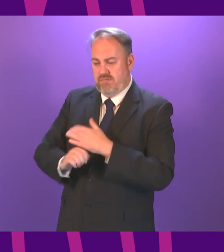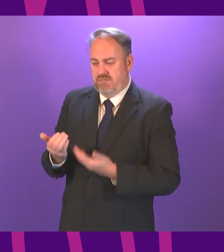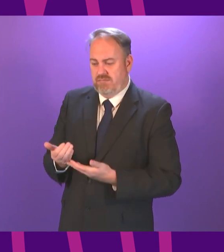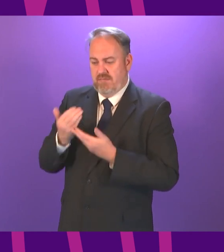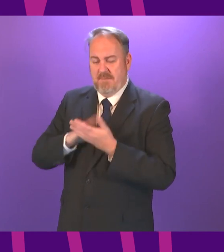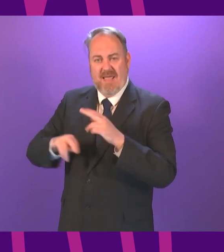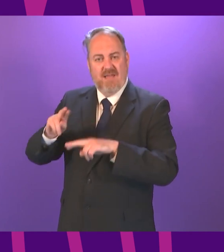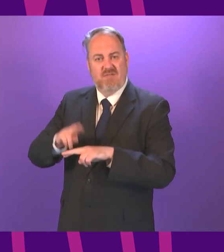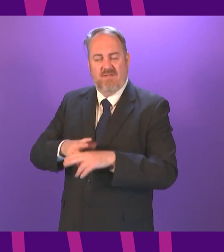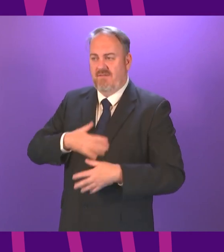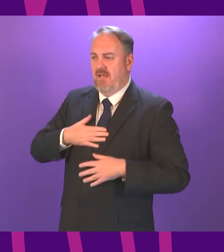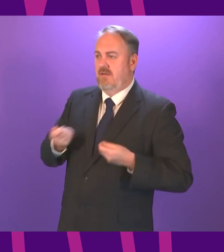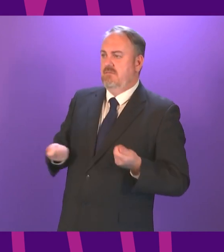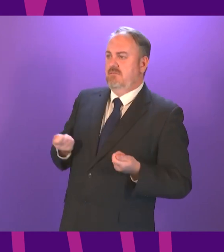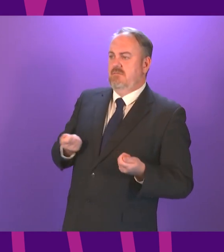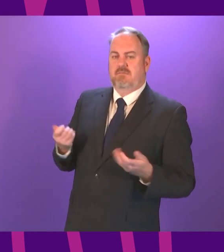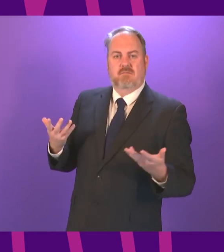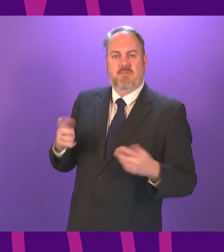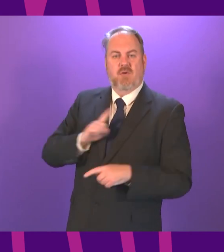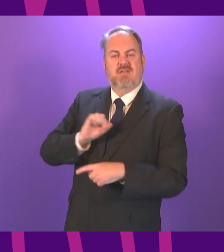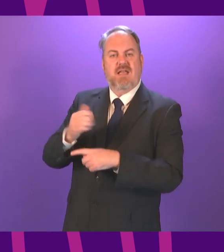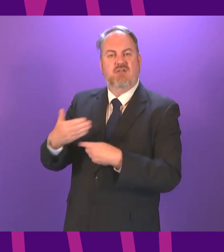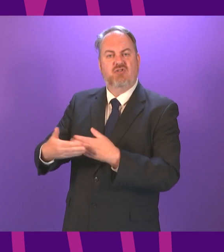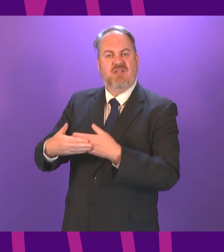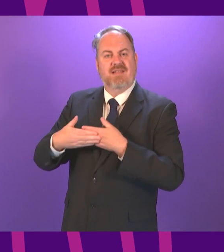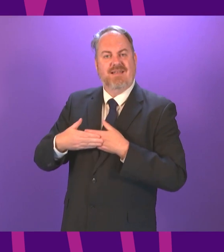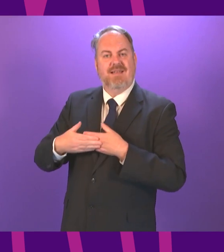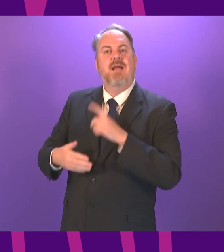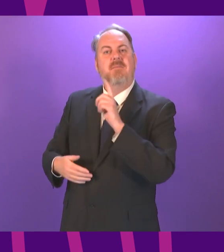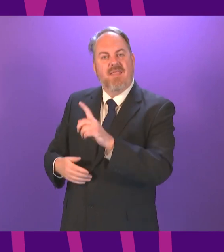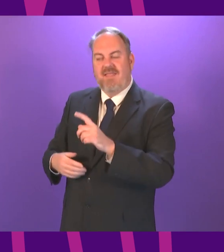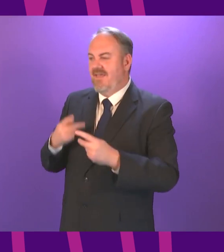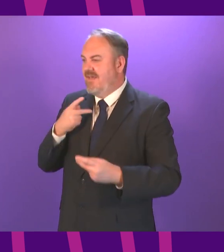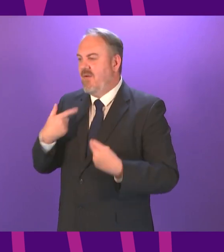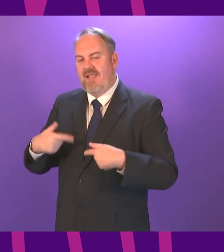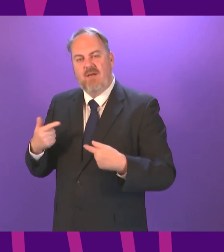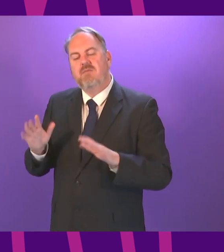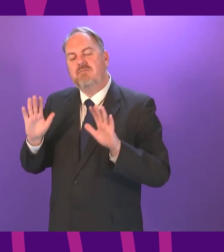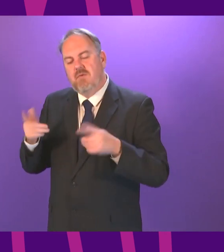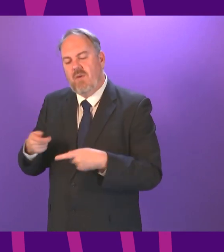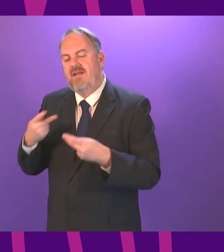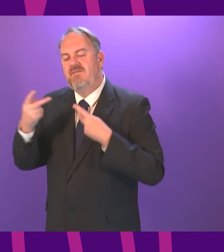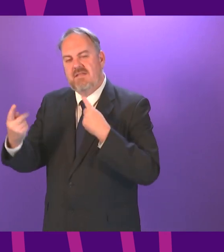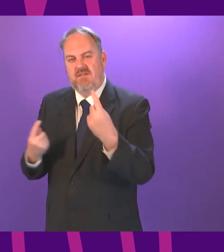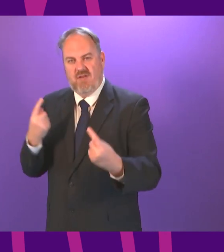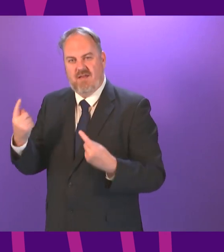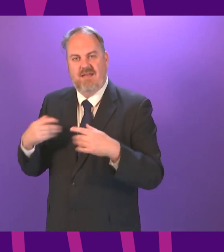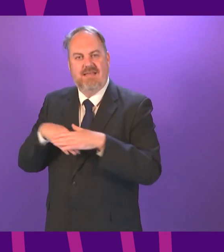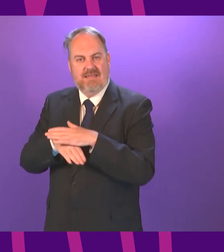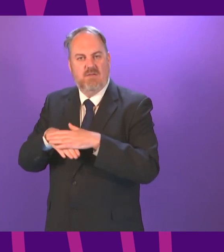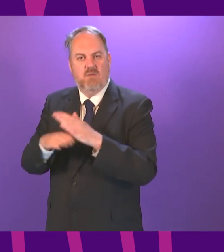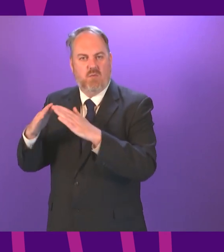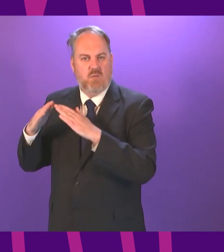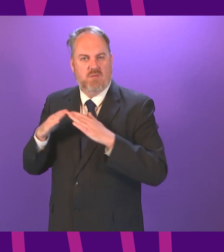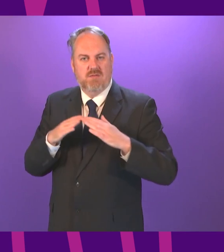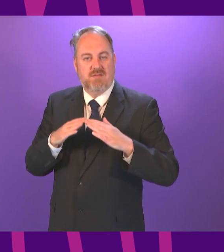support networks, they were granted permission by this government to visit with each other indoors. Those exchanges showed what this parliament